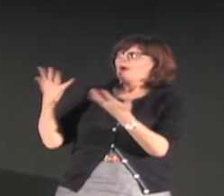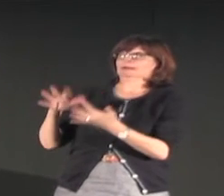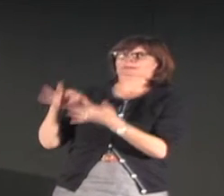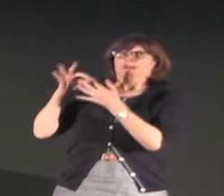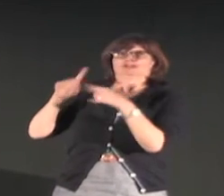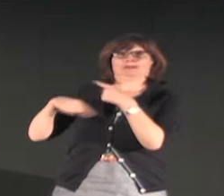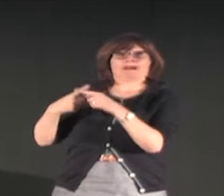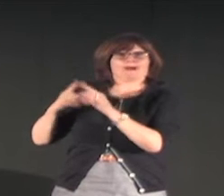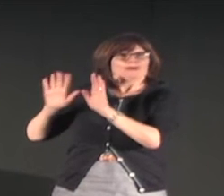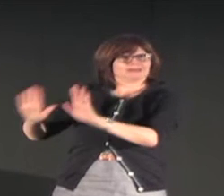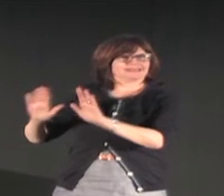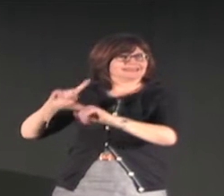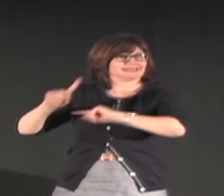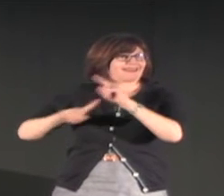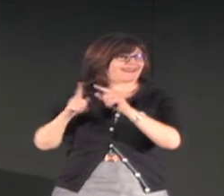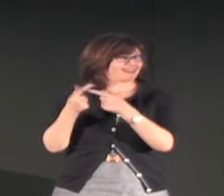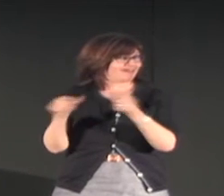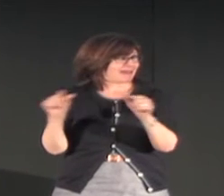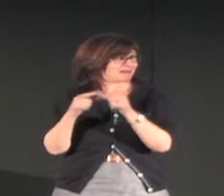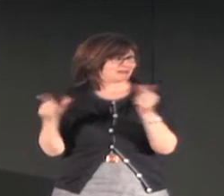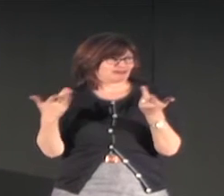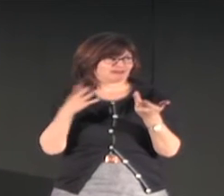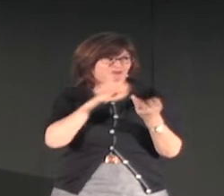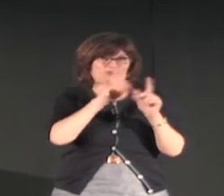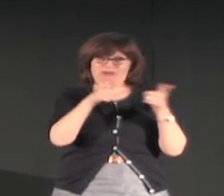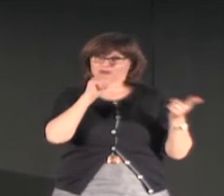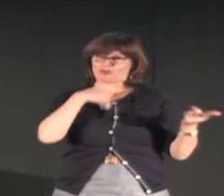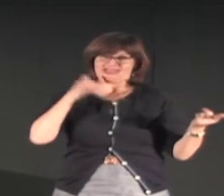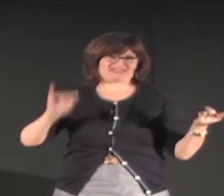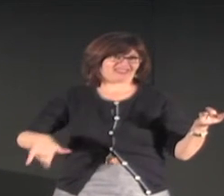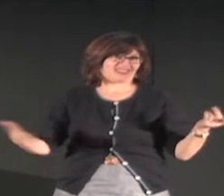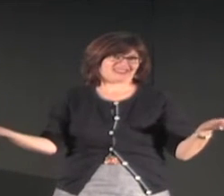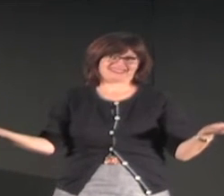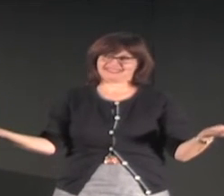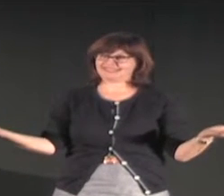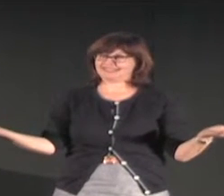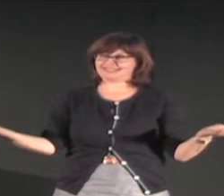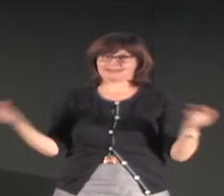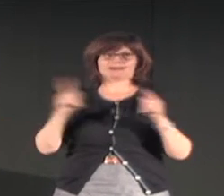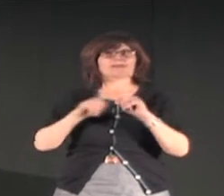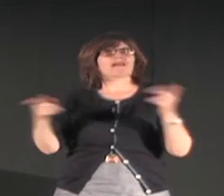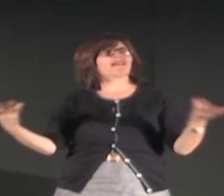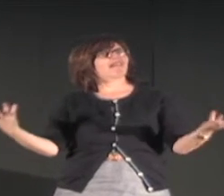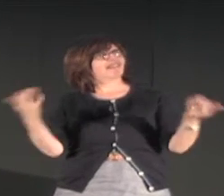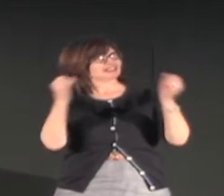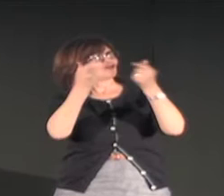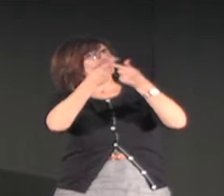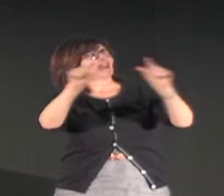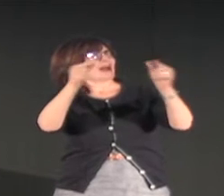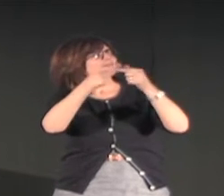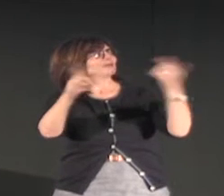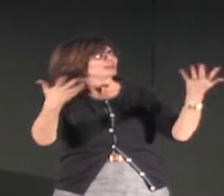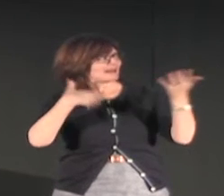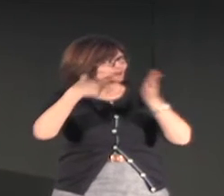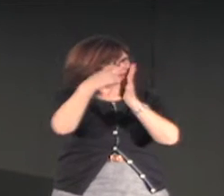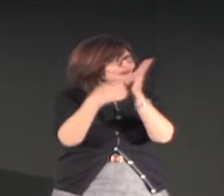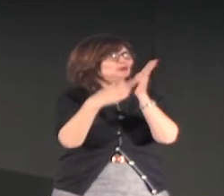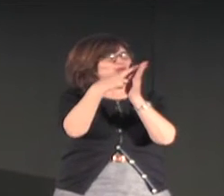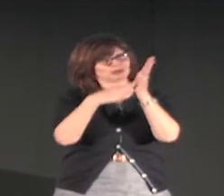many different parts of the language but I had never thought of starting this part of grammar and didn't know that it was part of our own language